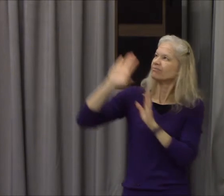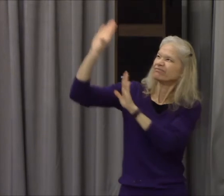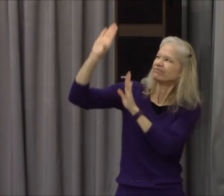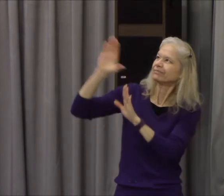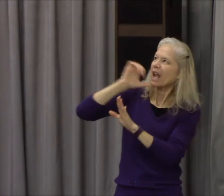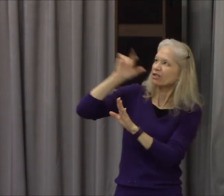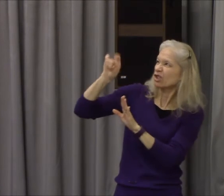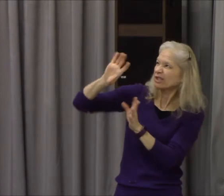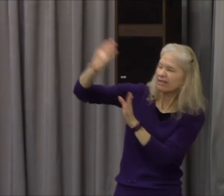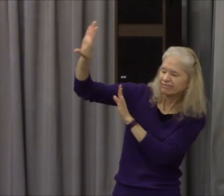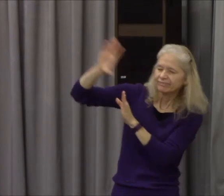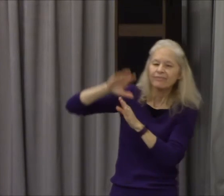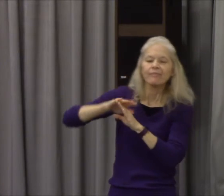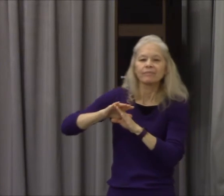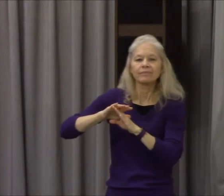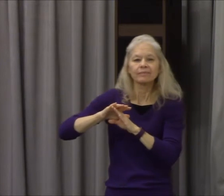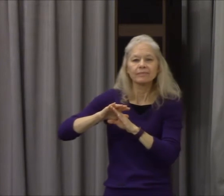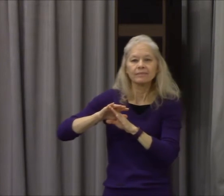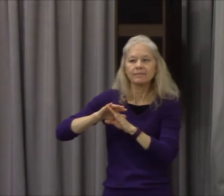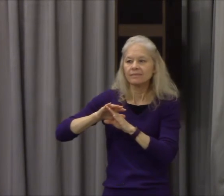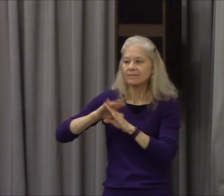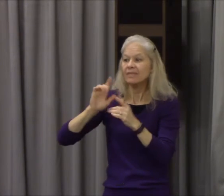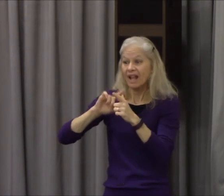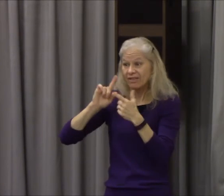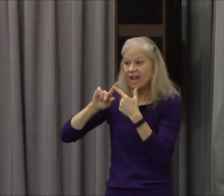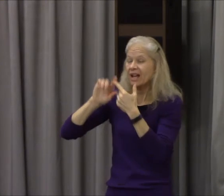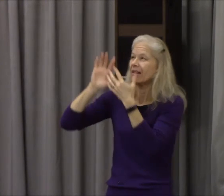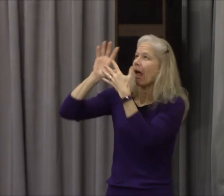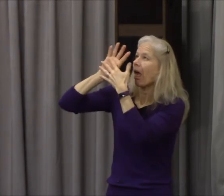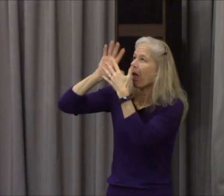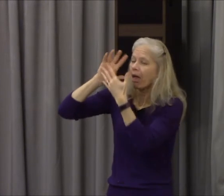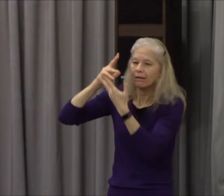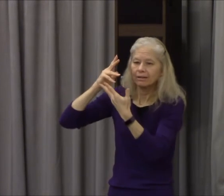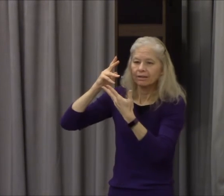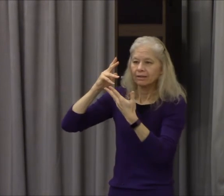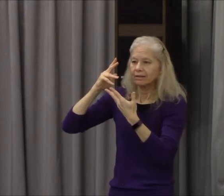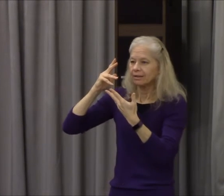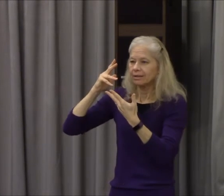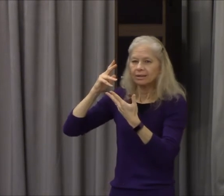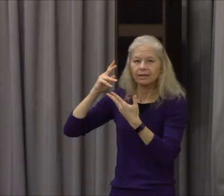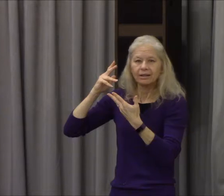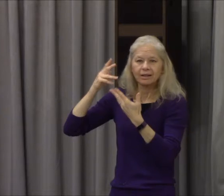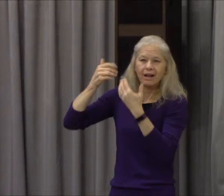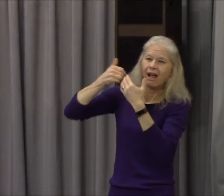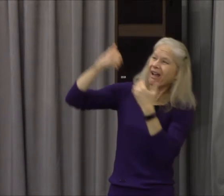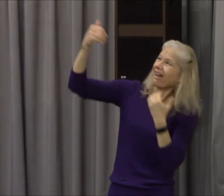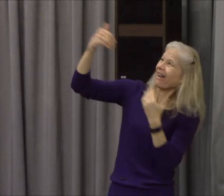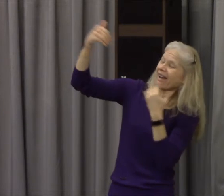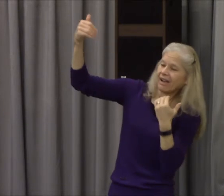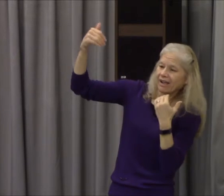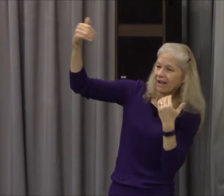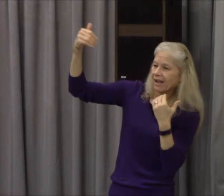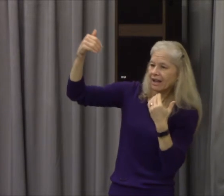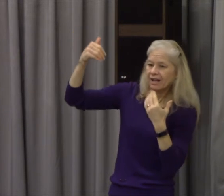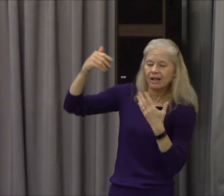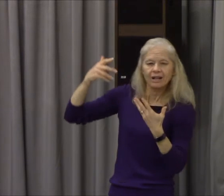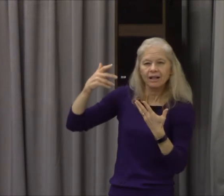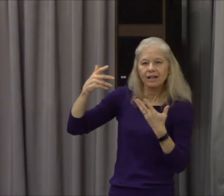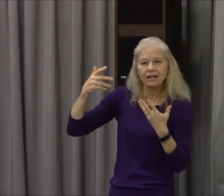and he'll know from my heart that I need him when I stand up here this morning or that you and I need him when we're talking to our neighbor guess he's going to be